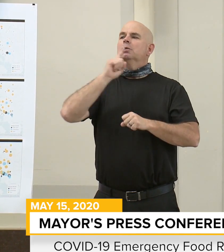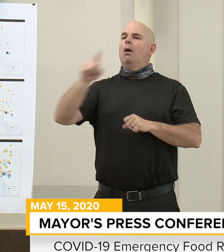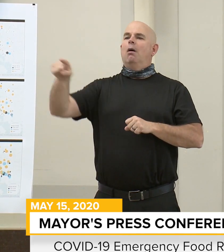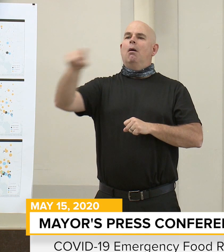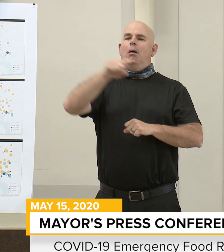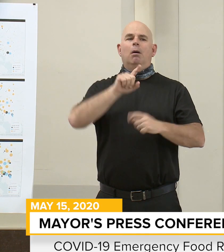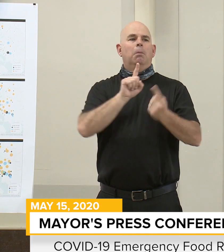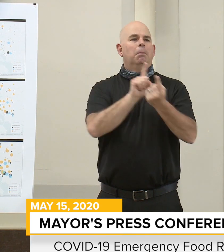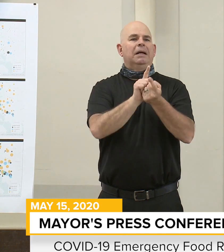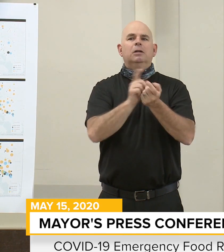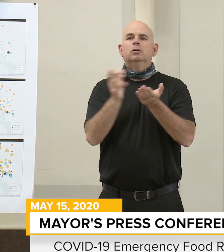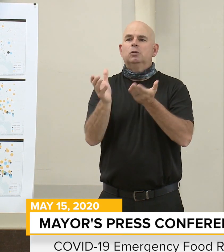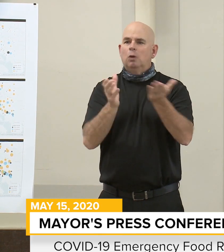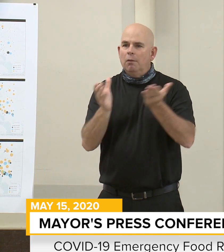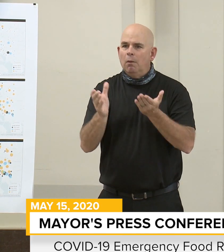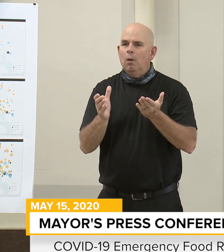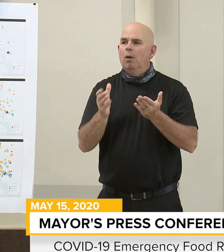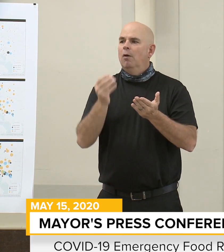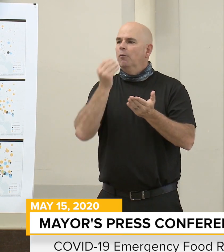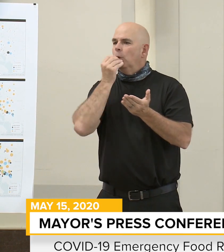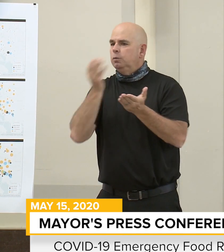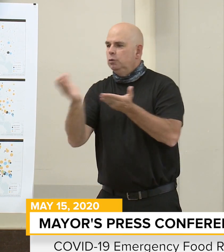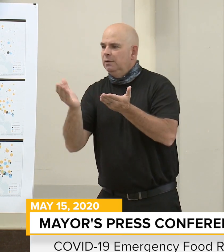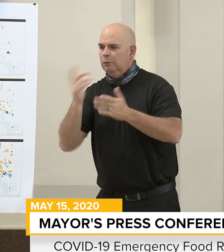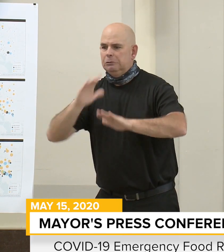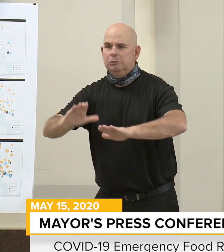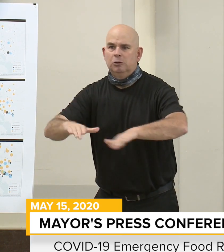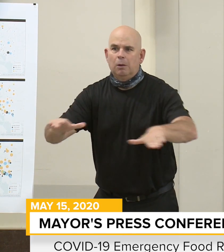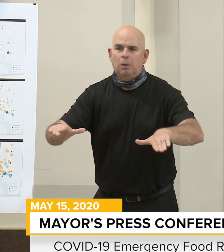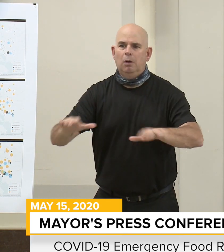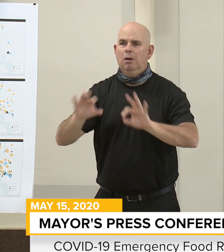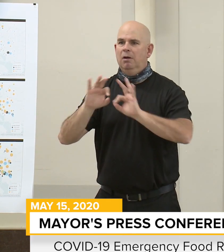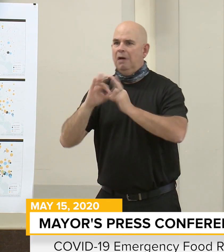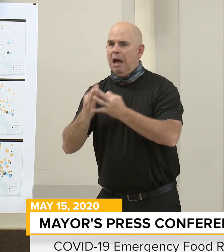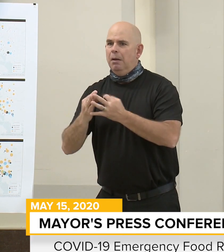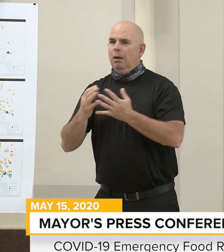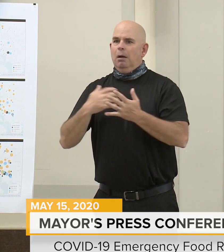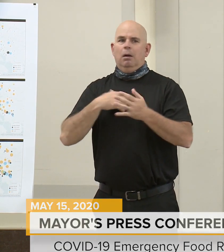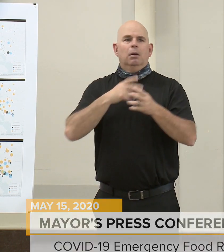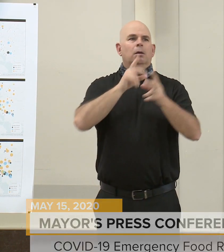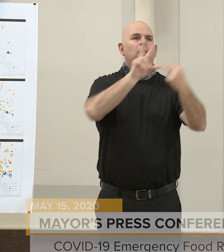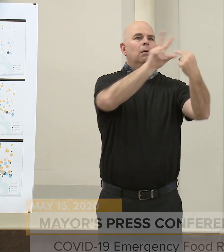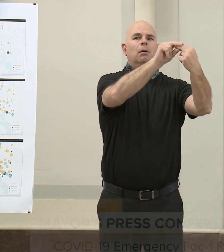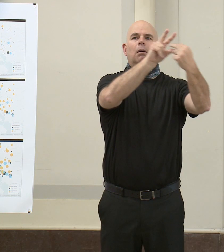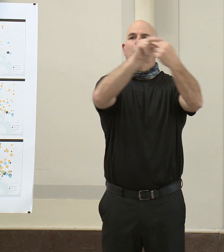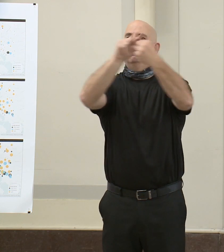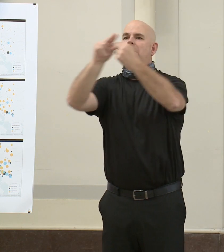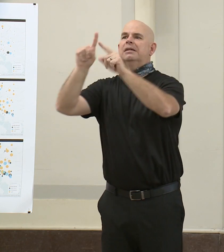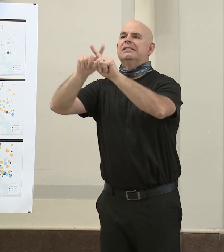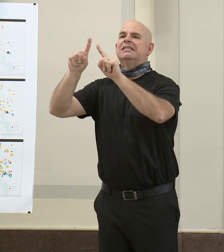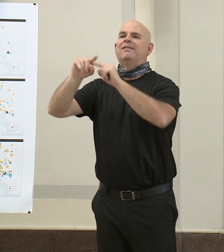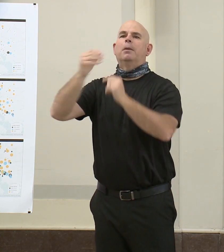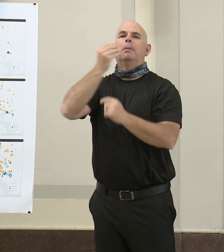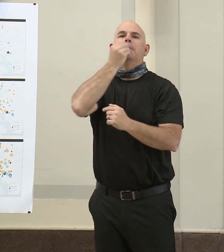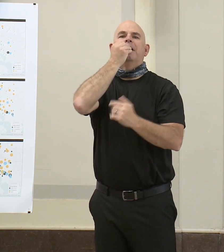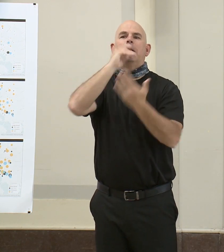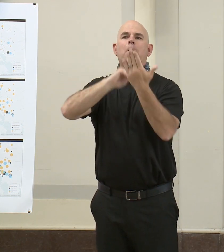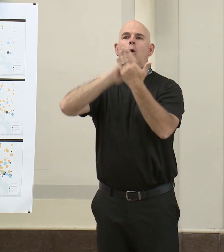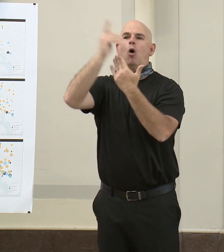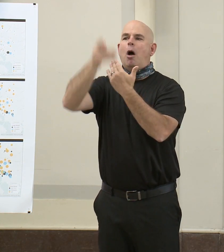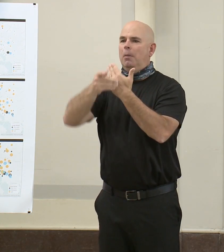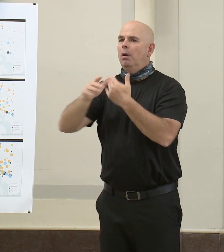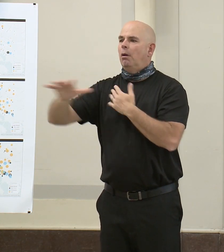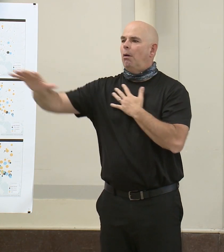providing meals to our children. We tapped into existing meal programs for youth and older adults to